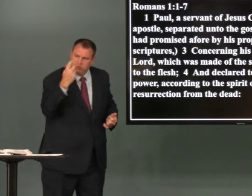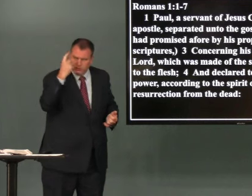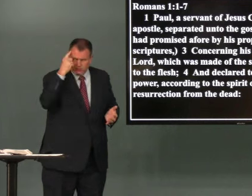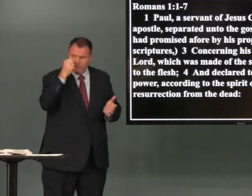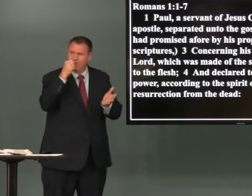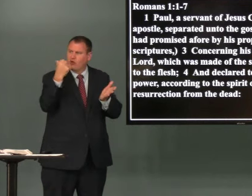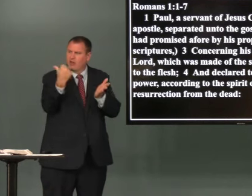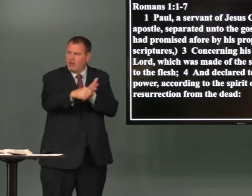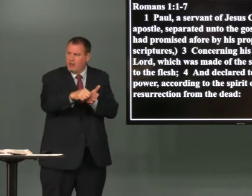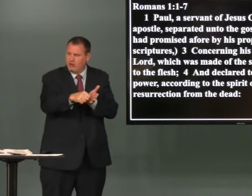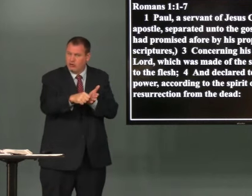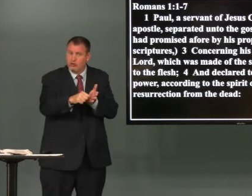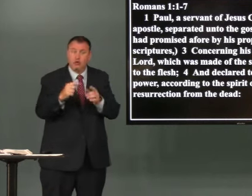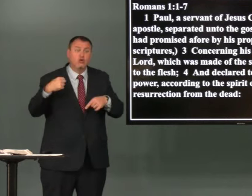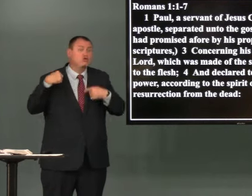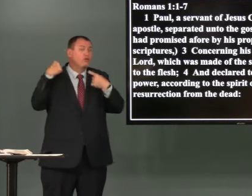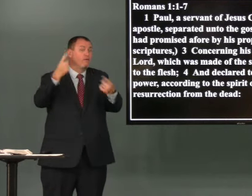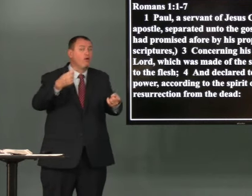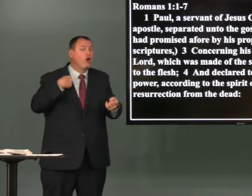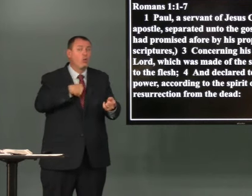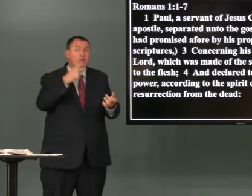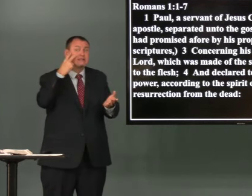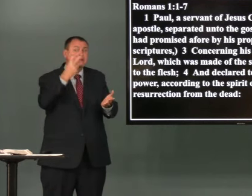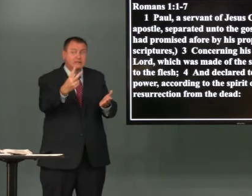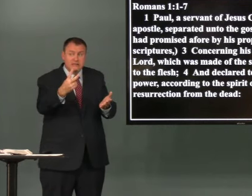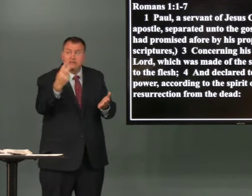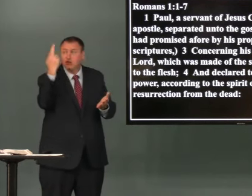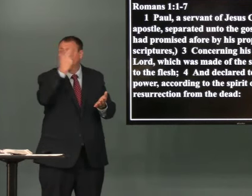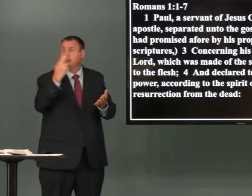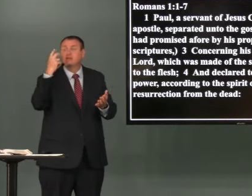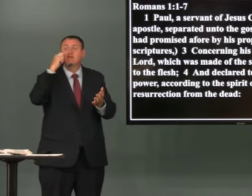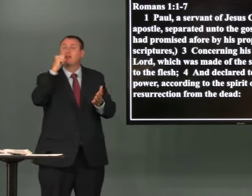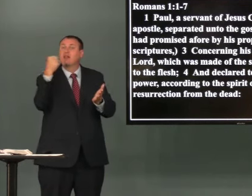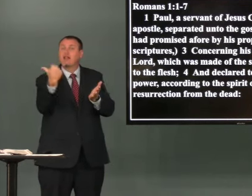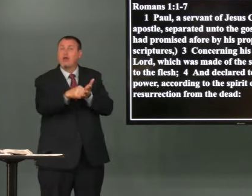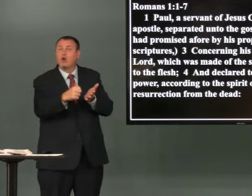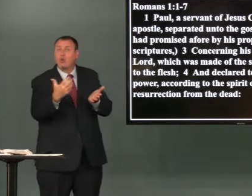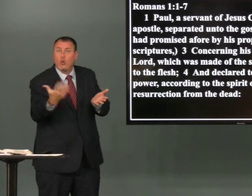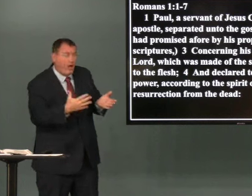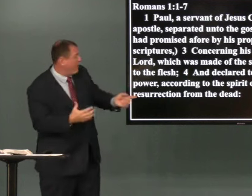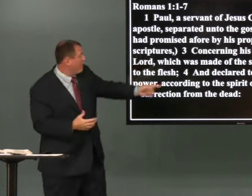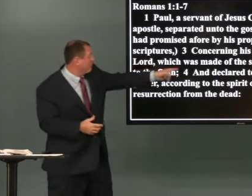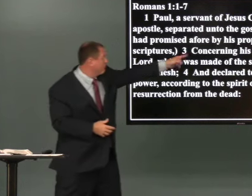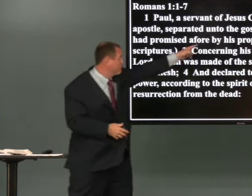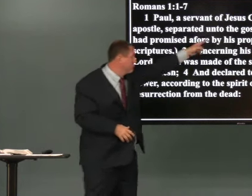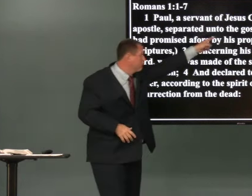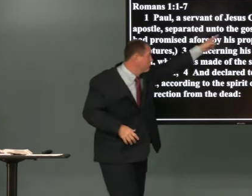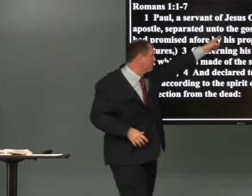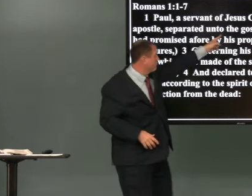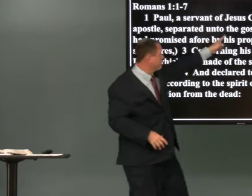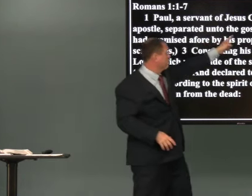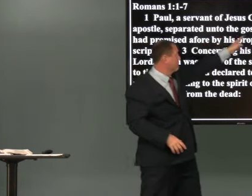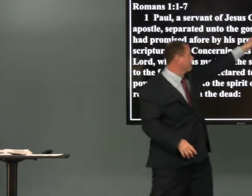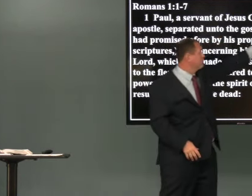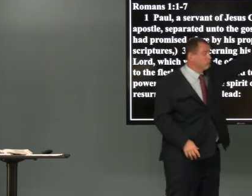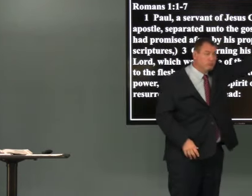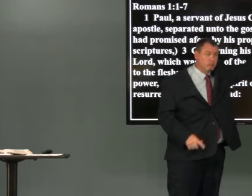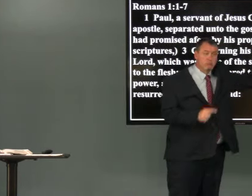reasons for the letter so far we see the reason of the letter is the